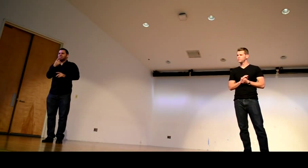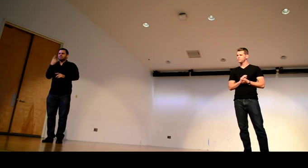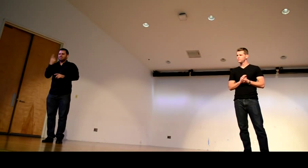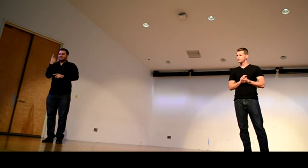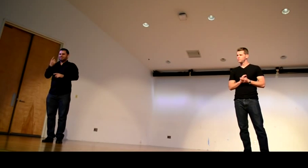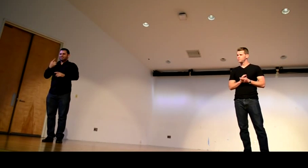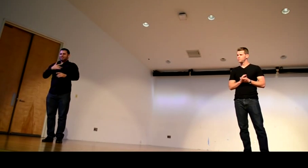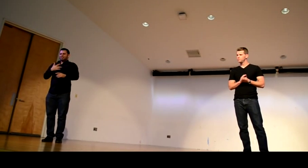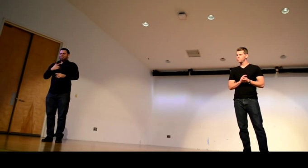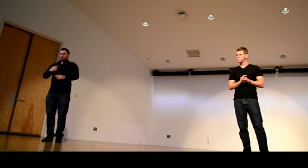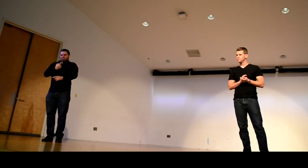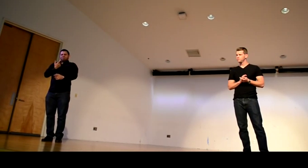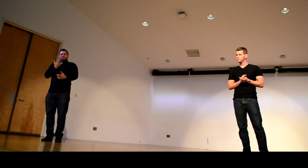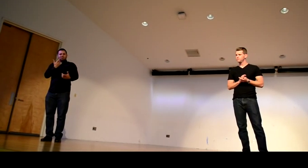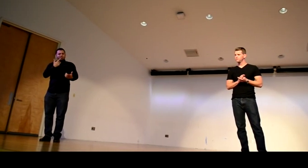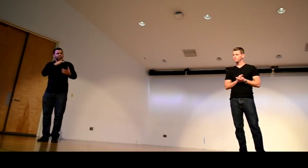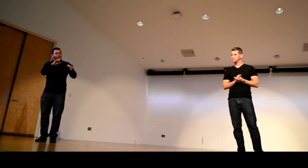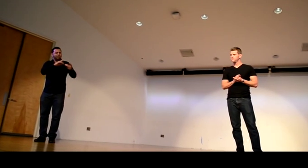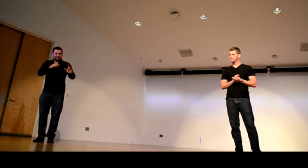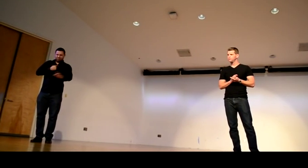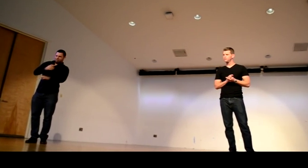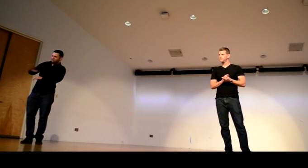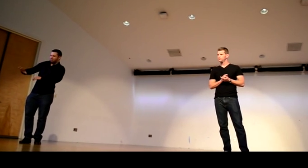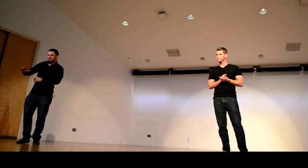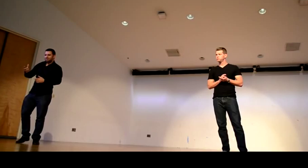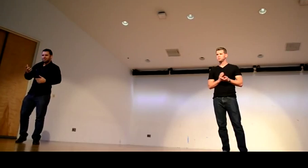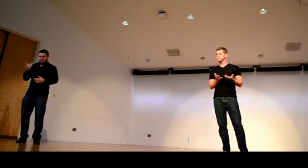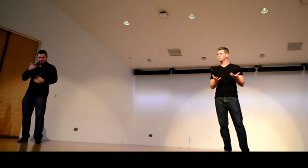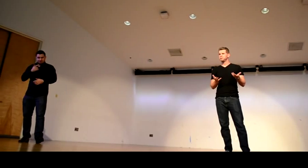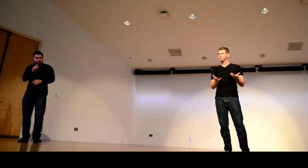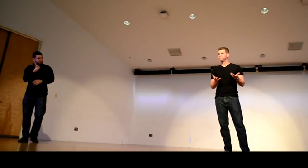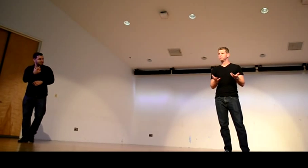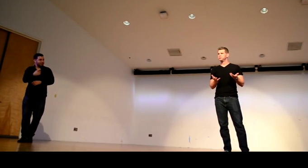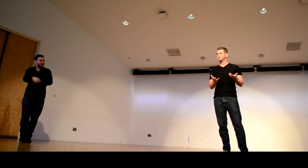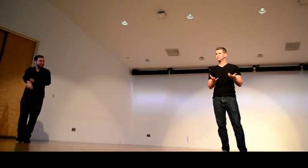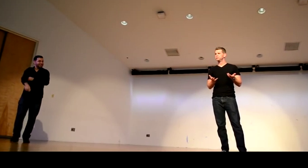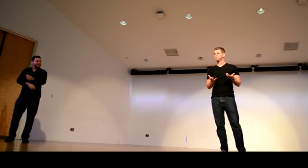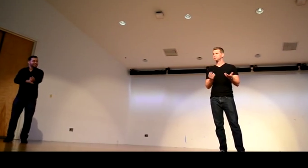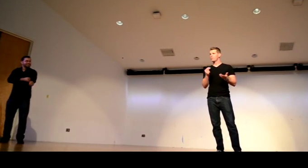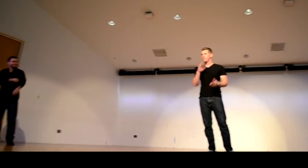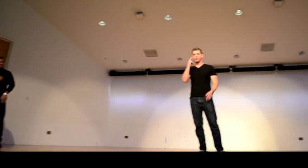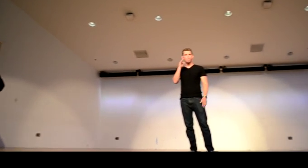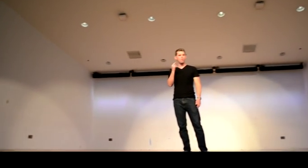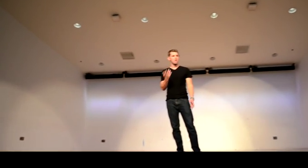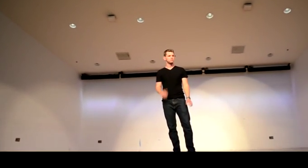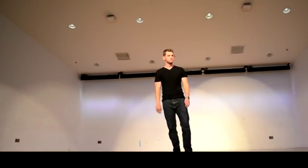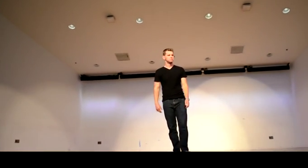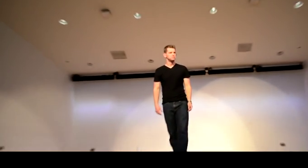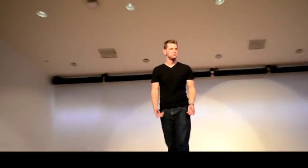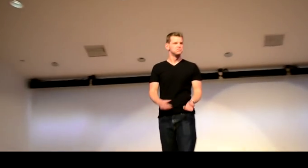I never thought about